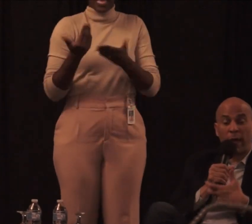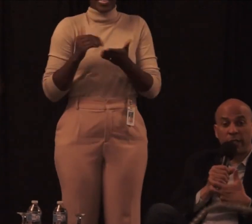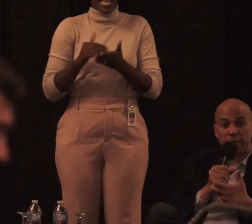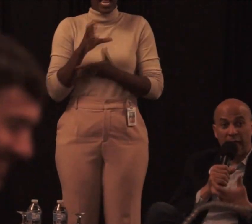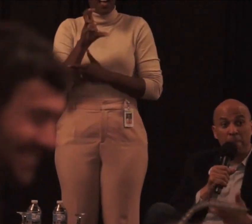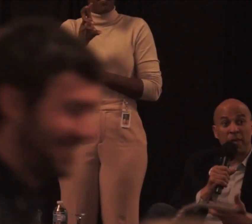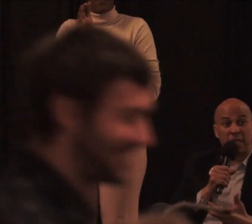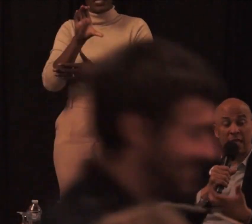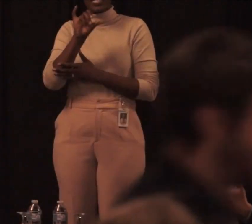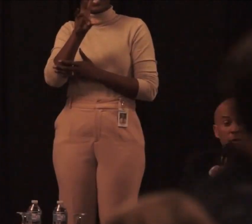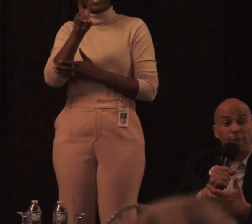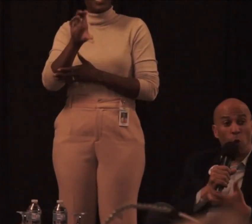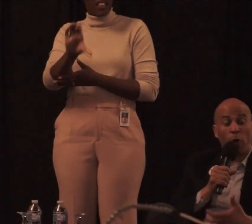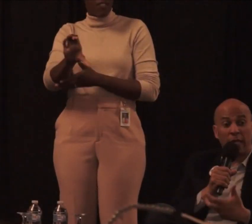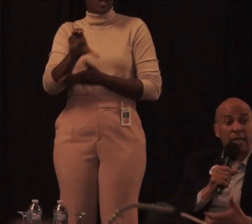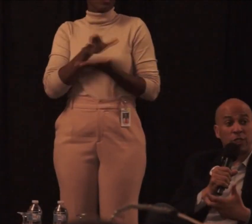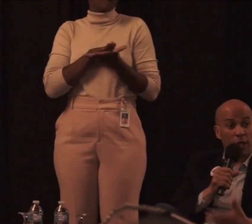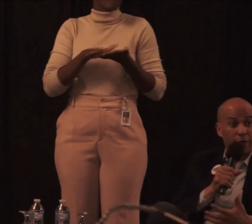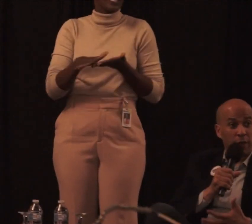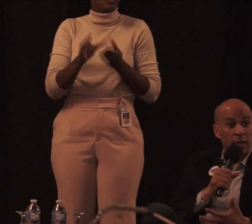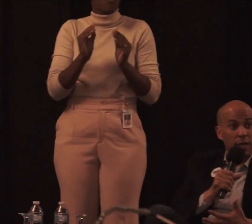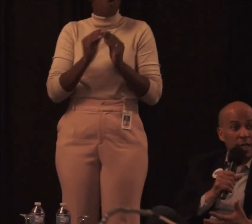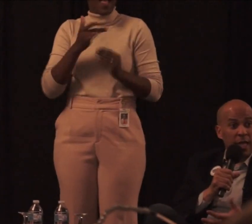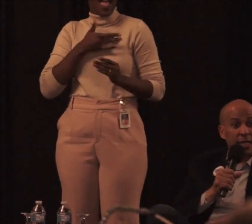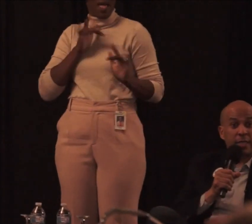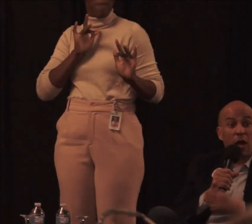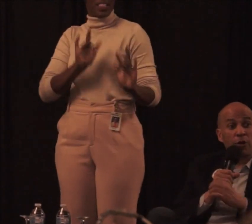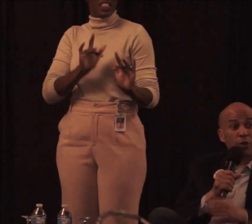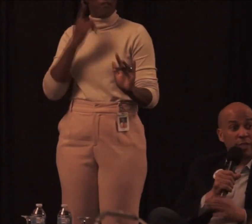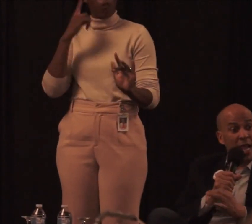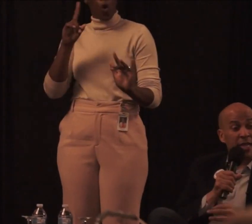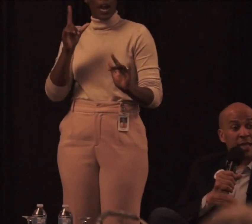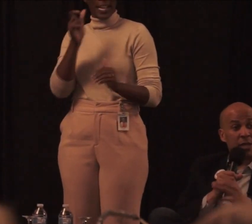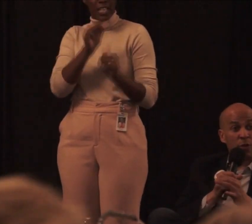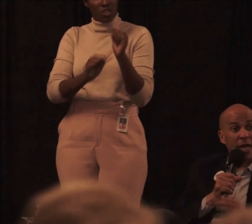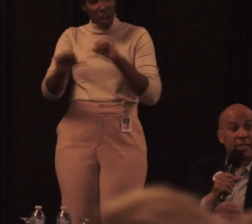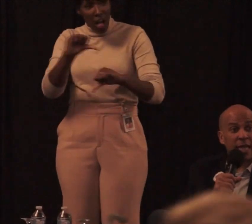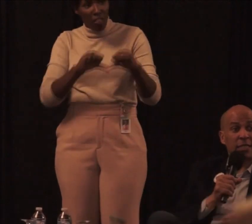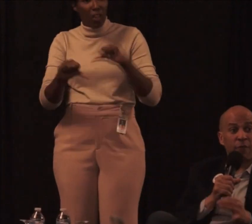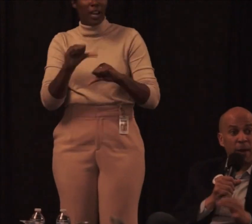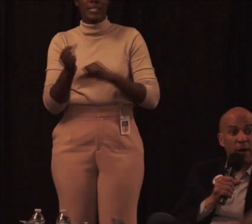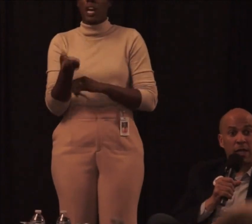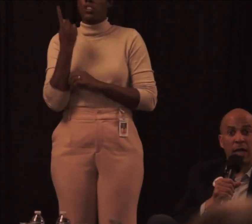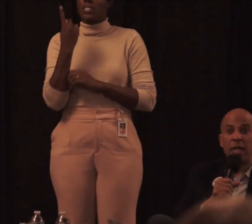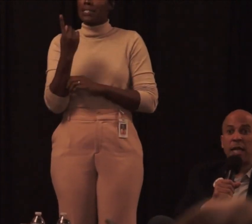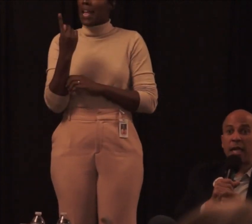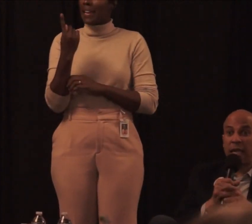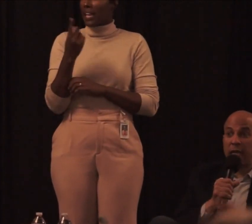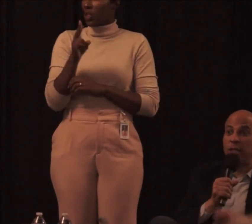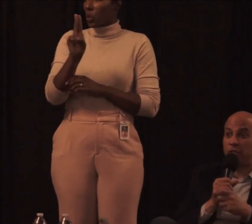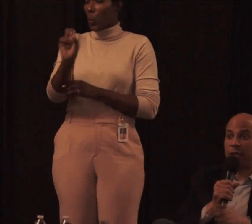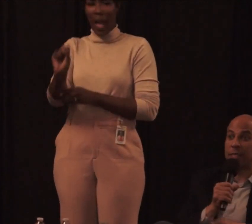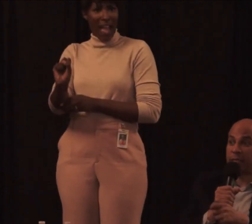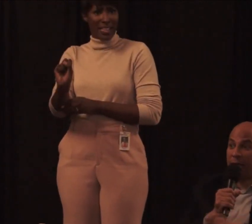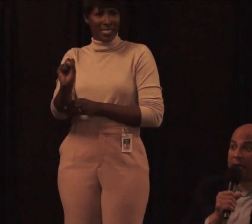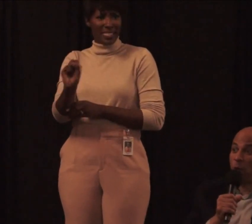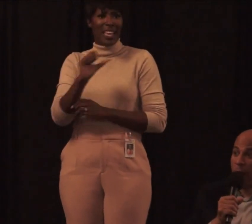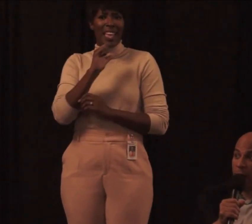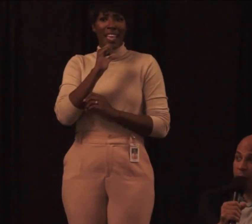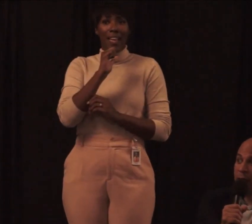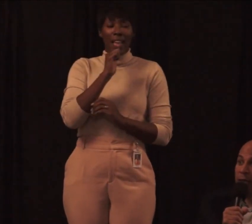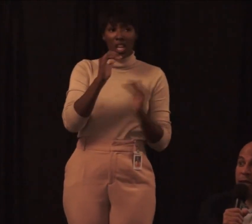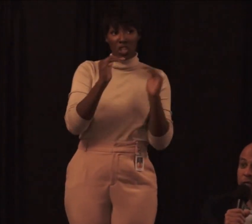courageous empathy for each other. It's this understanding that in the United States of America, injustice